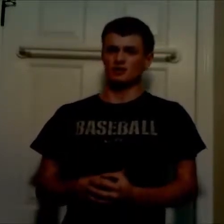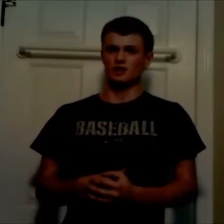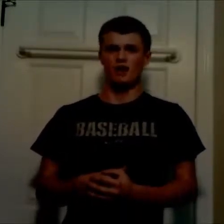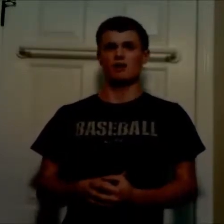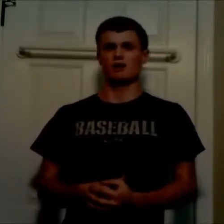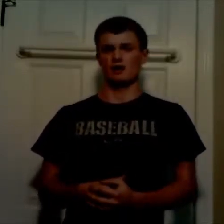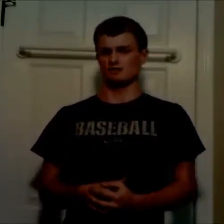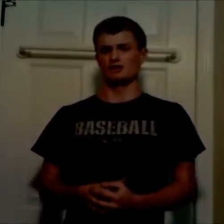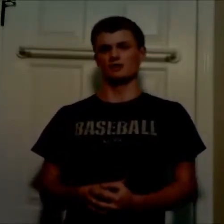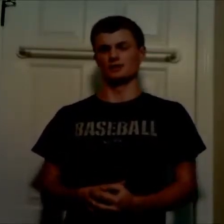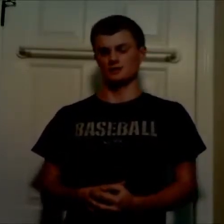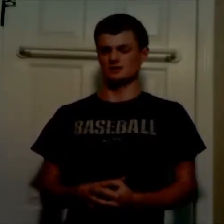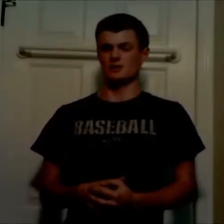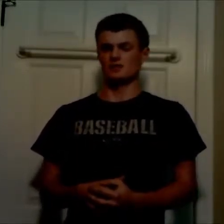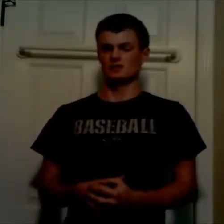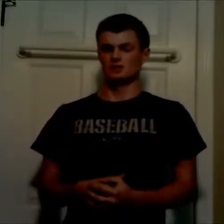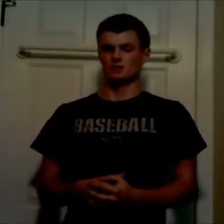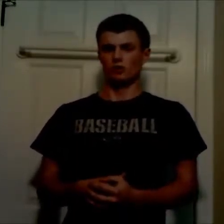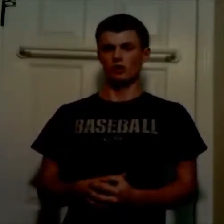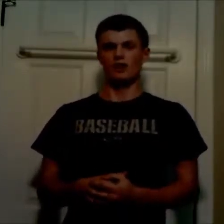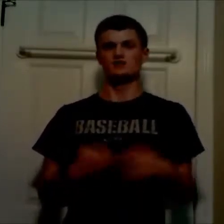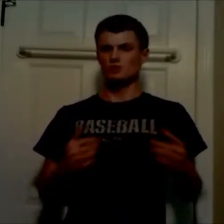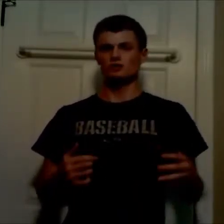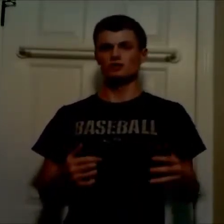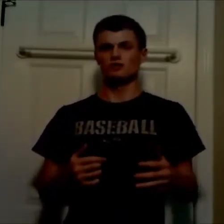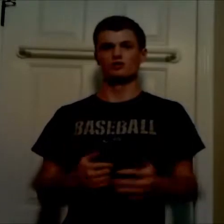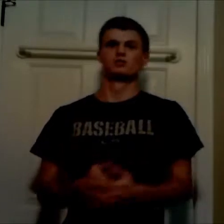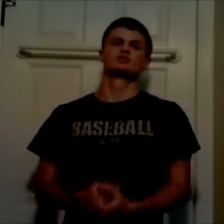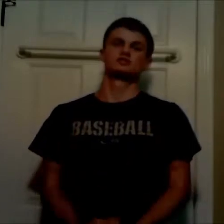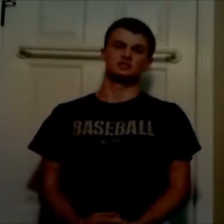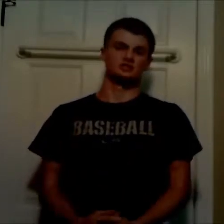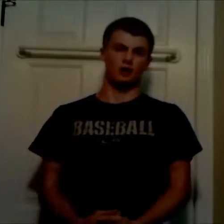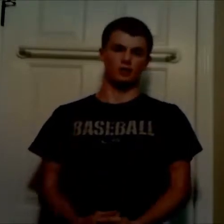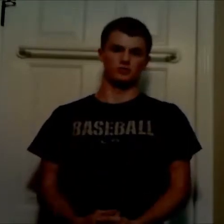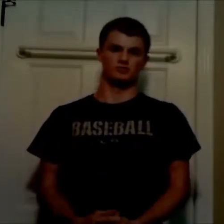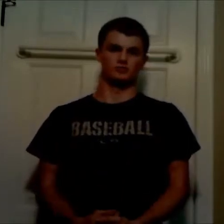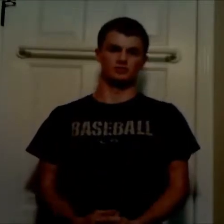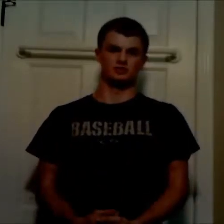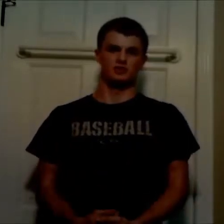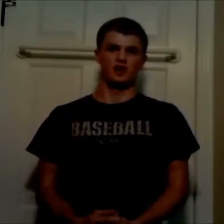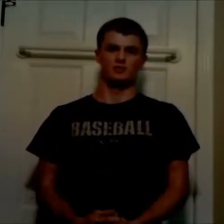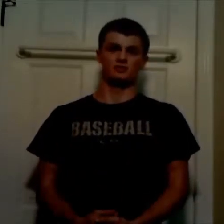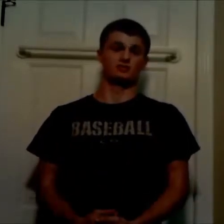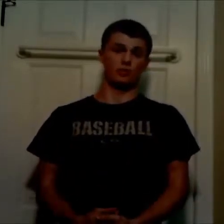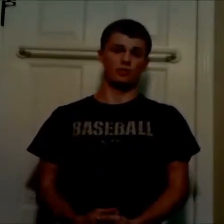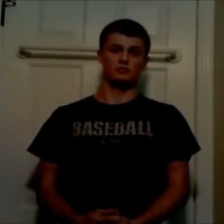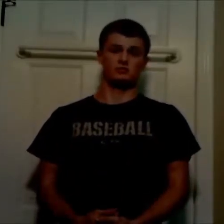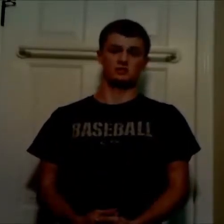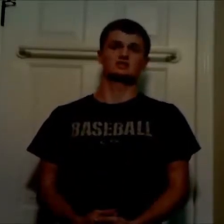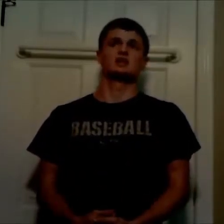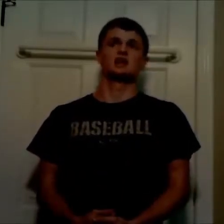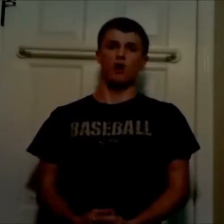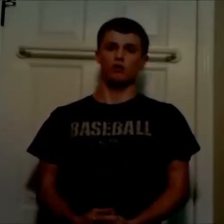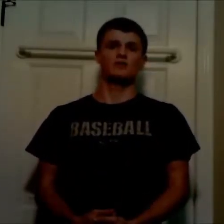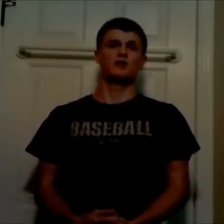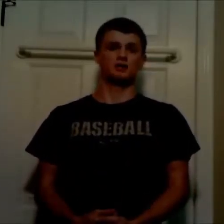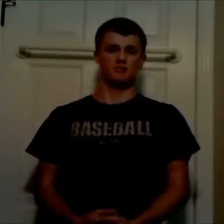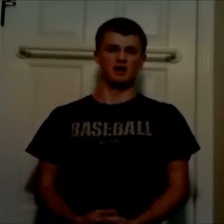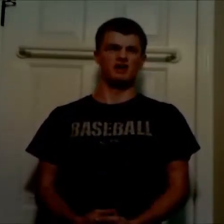how I feel about this. Well, as we all know, the original six Star Wars movies, Episodes 1 through 6, all came out in May.